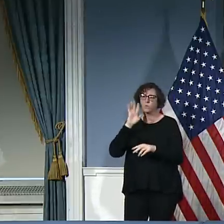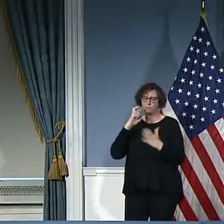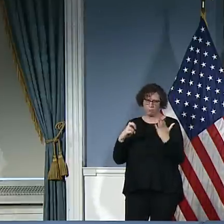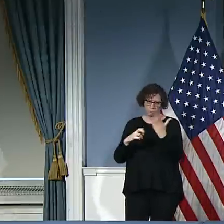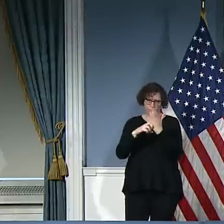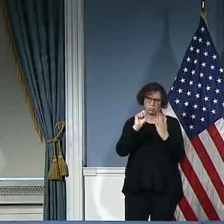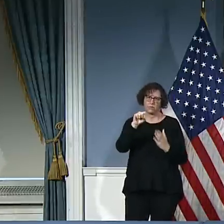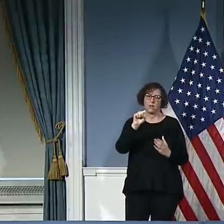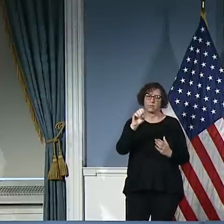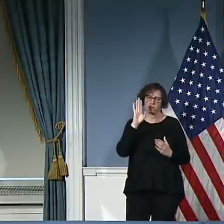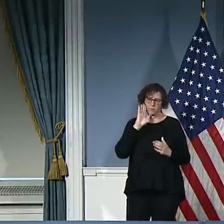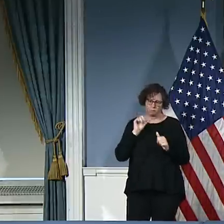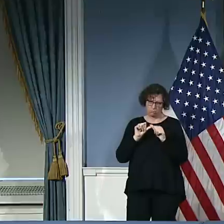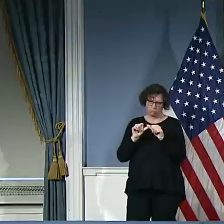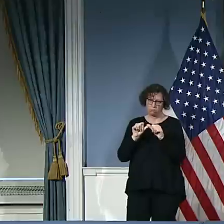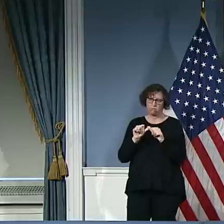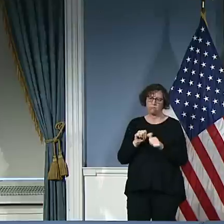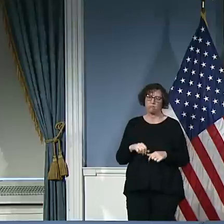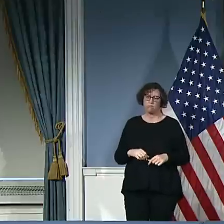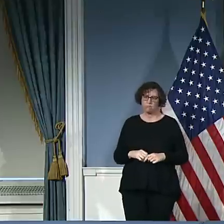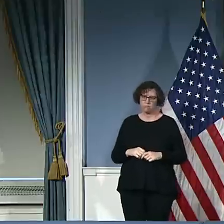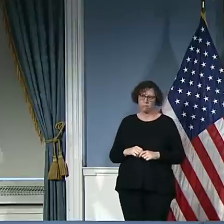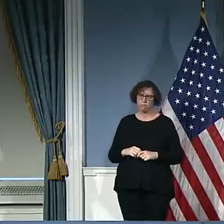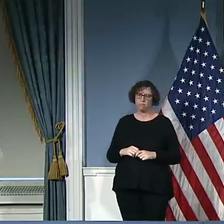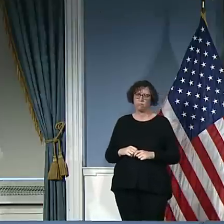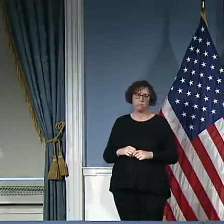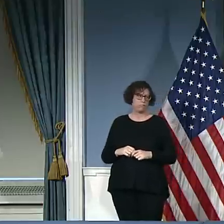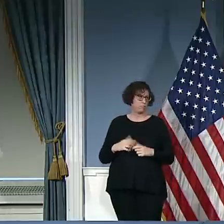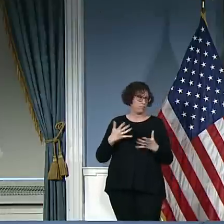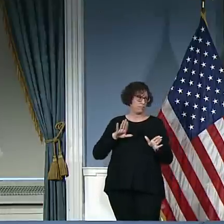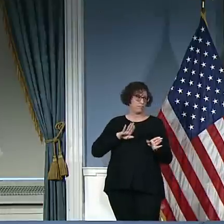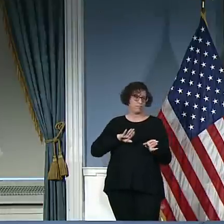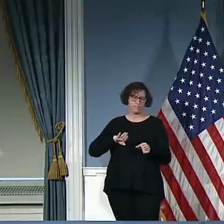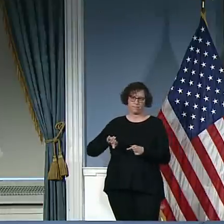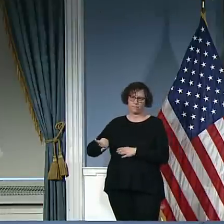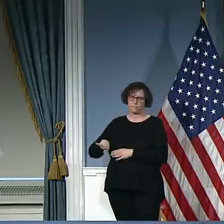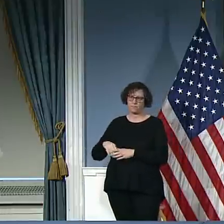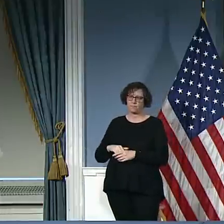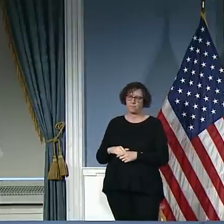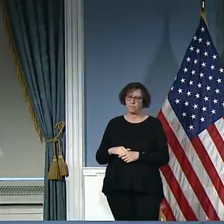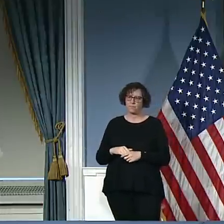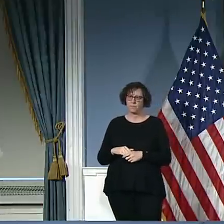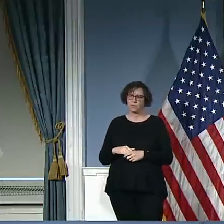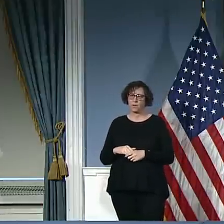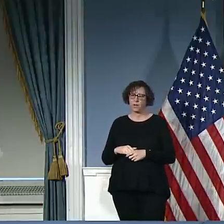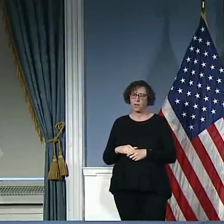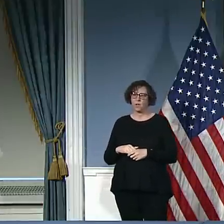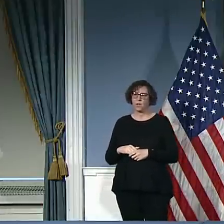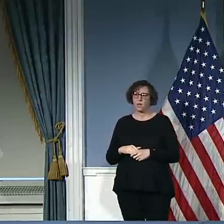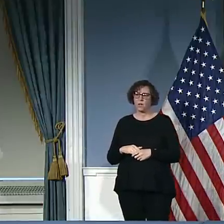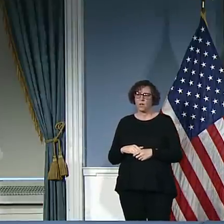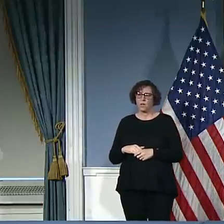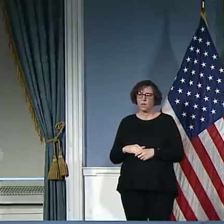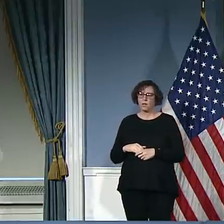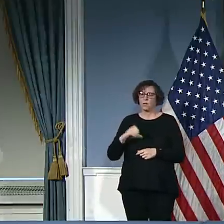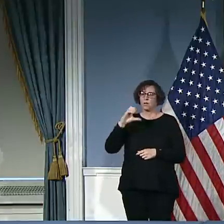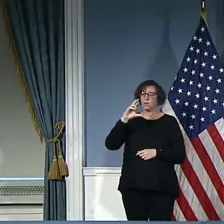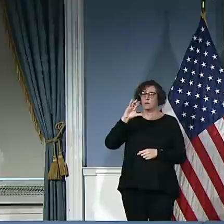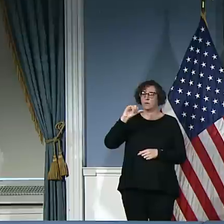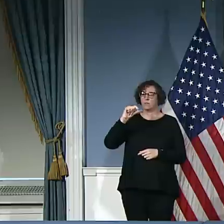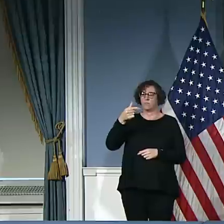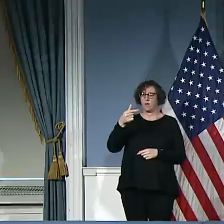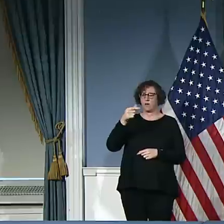we have Craig from the Post. Mr. Mayor, the 300 inmates that you had said that are going to be released immediately today,